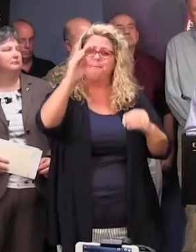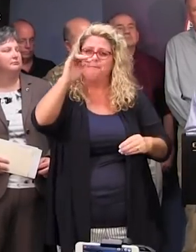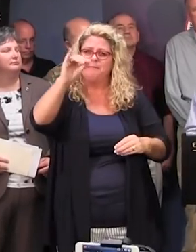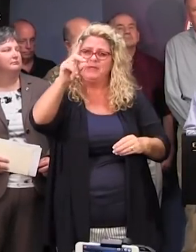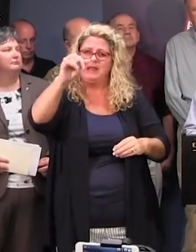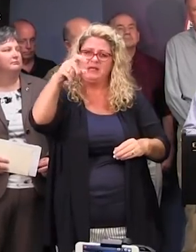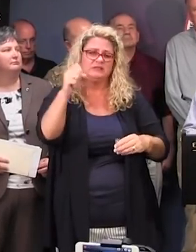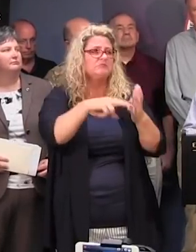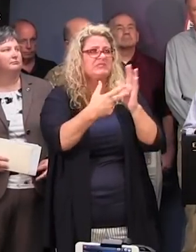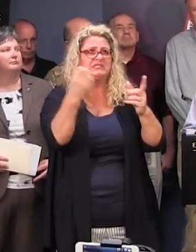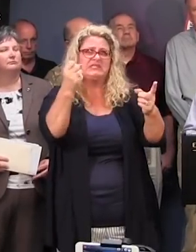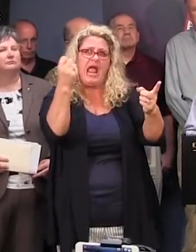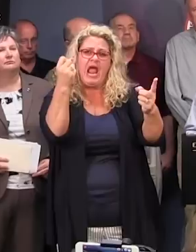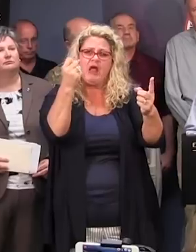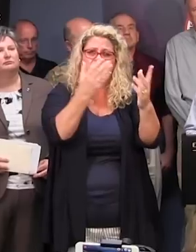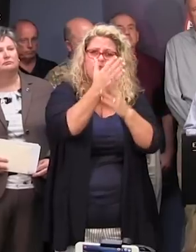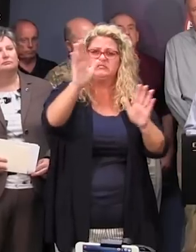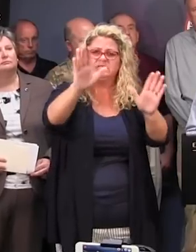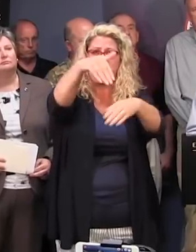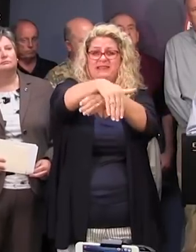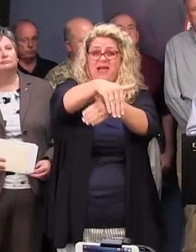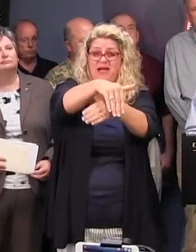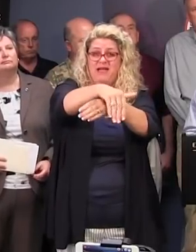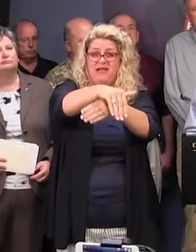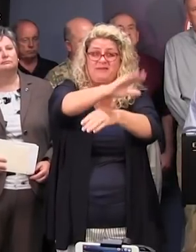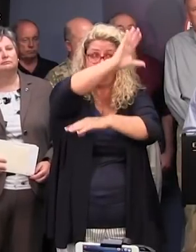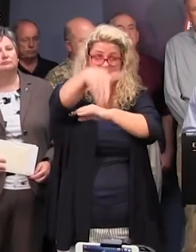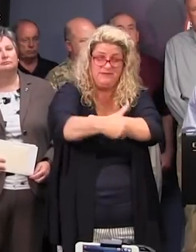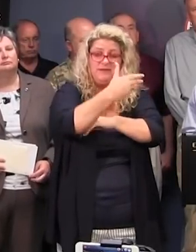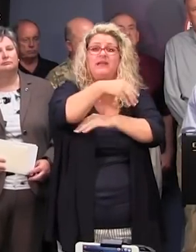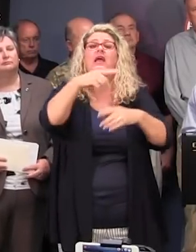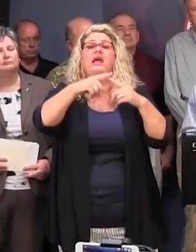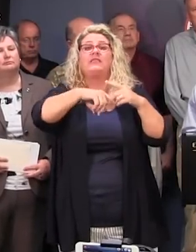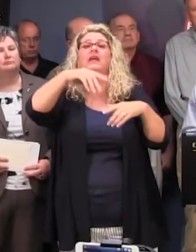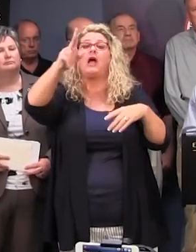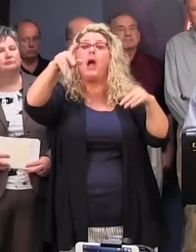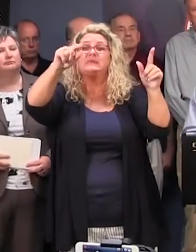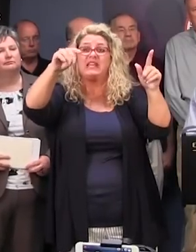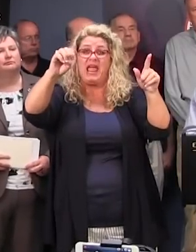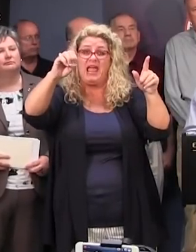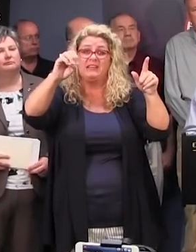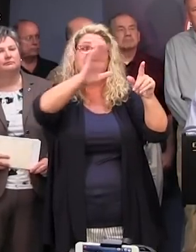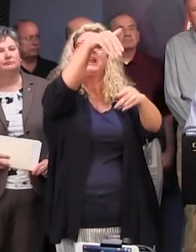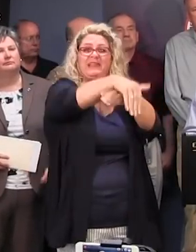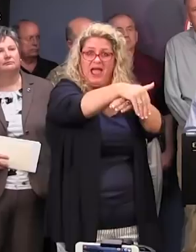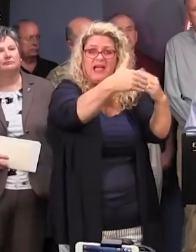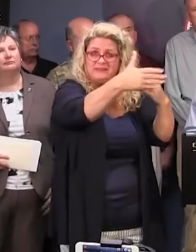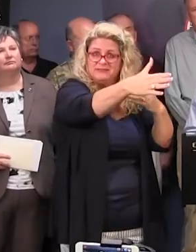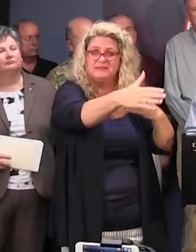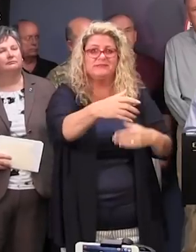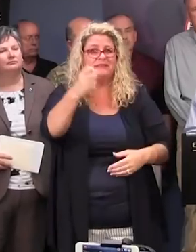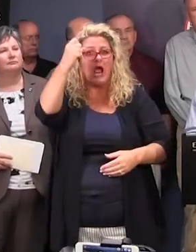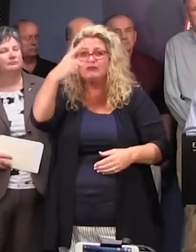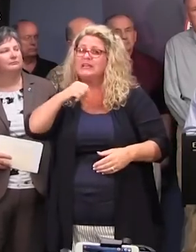greatest late Saturday through Sunday night. And then the upstate maybe a little bit after that. So like I was mentioning, it's going to be a long duration event.